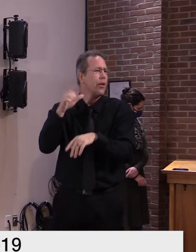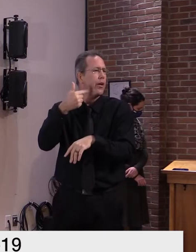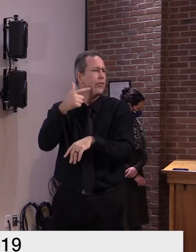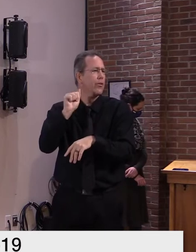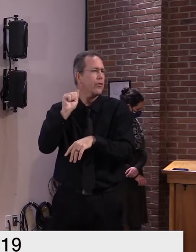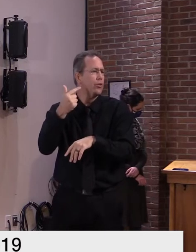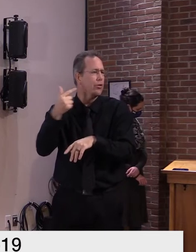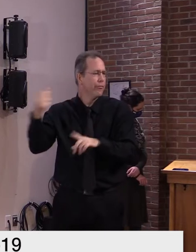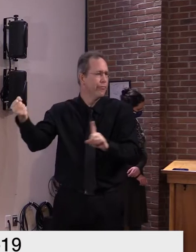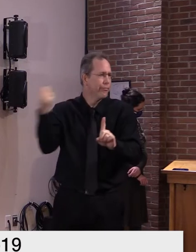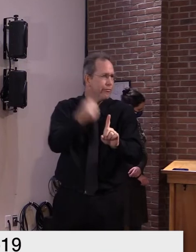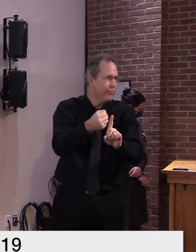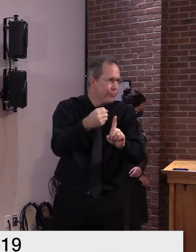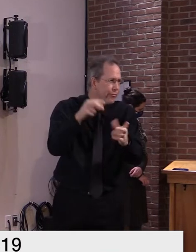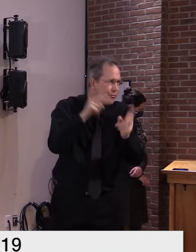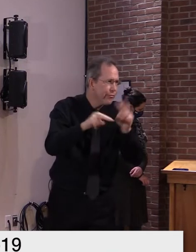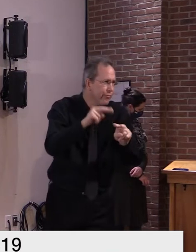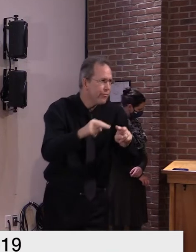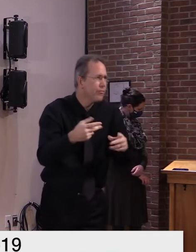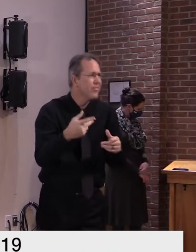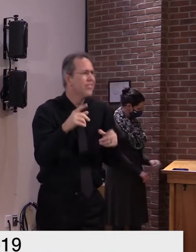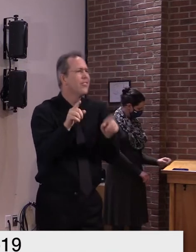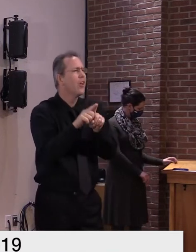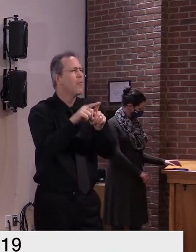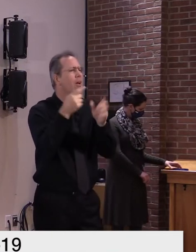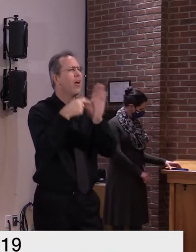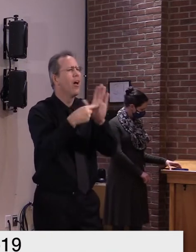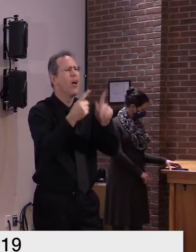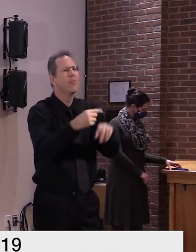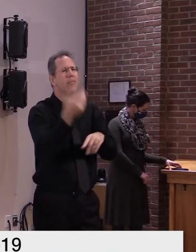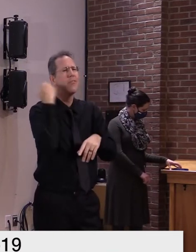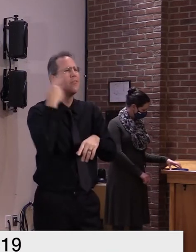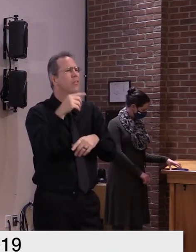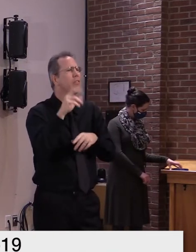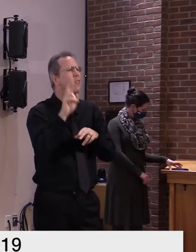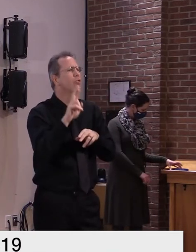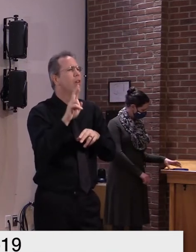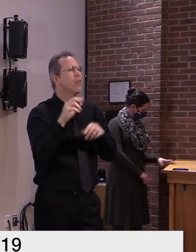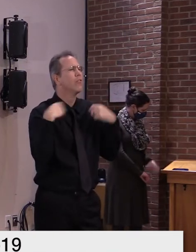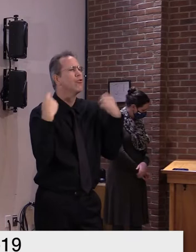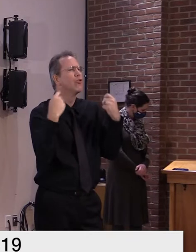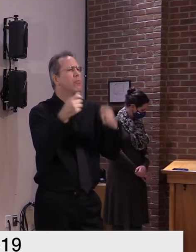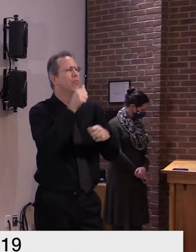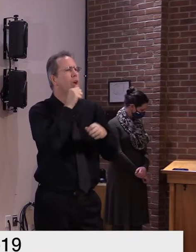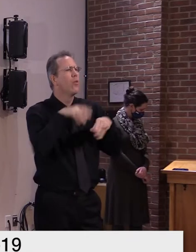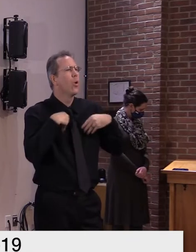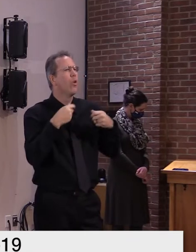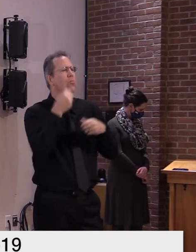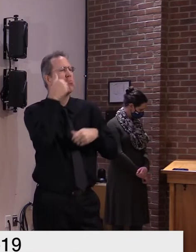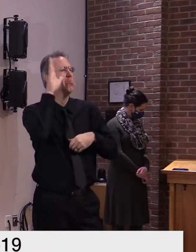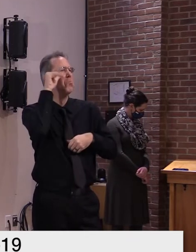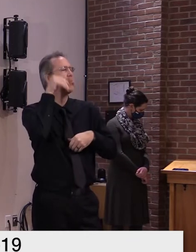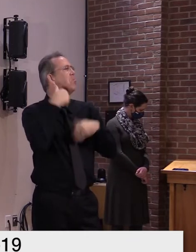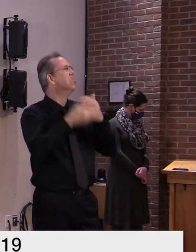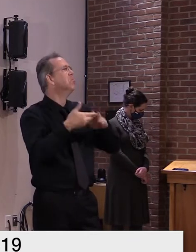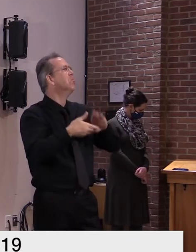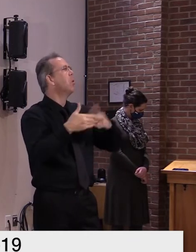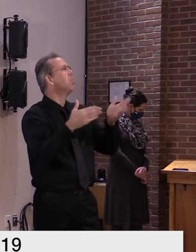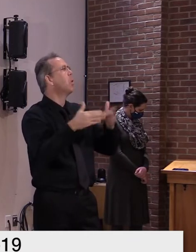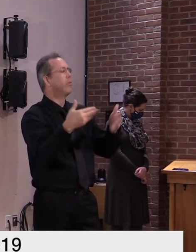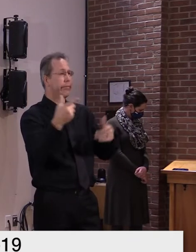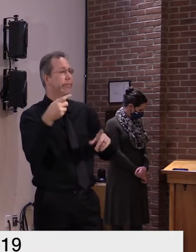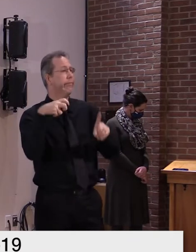gym in rutland and we followed through so again for the most part um it's due to